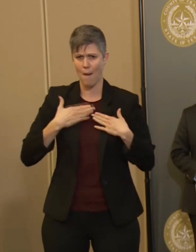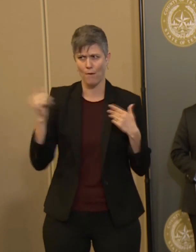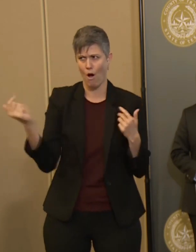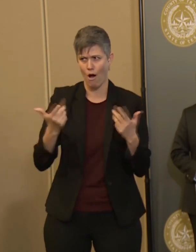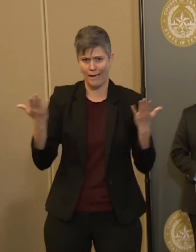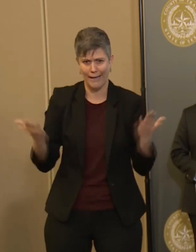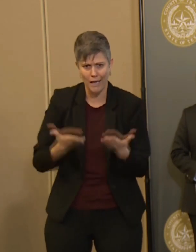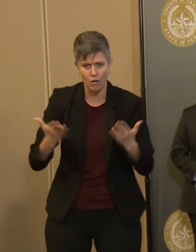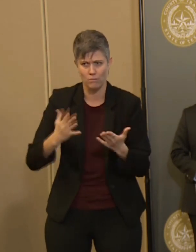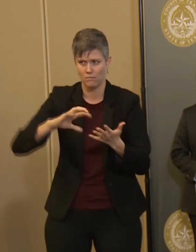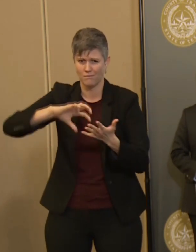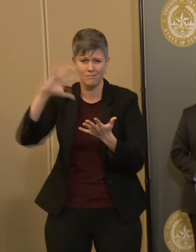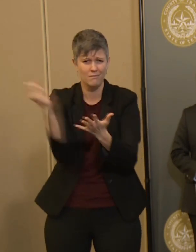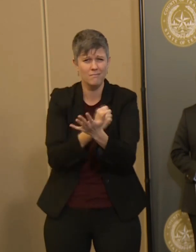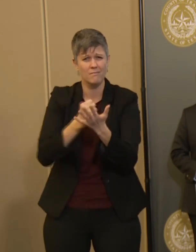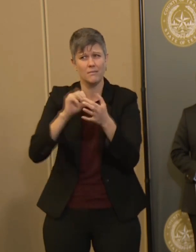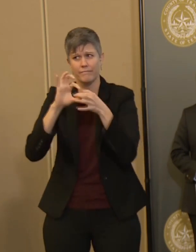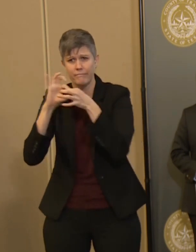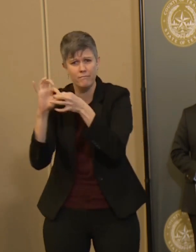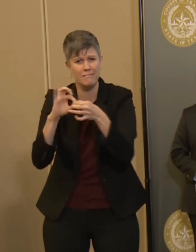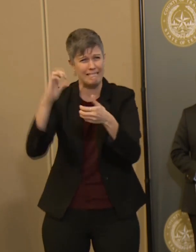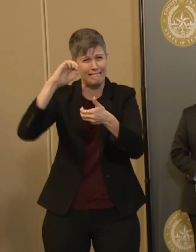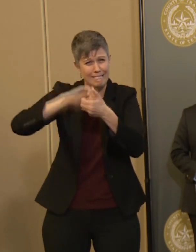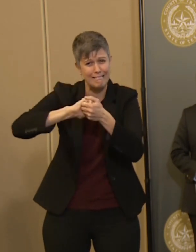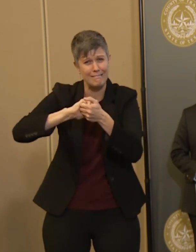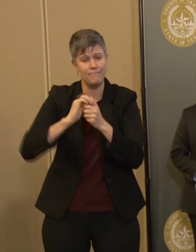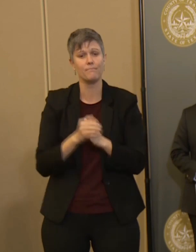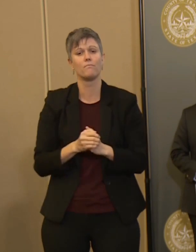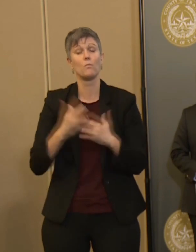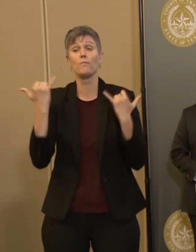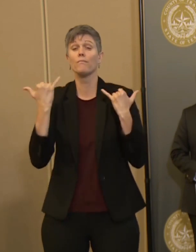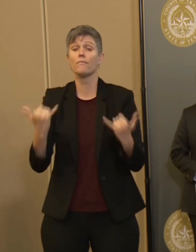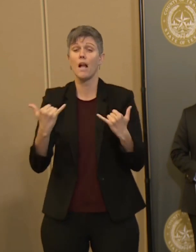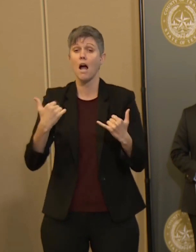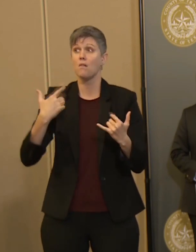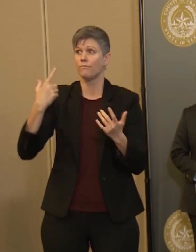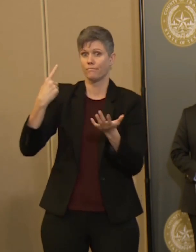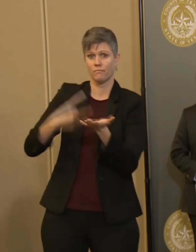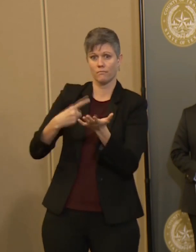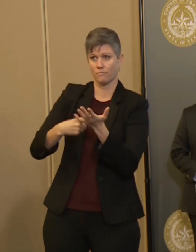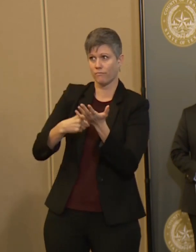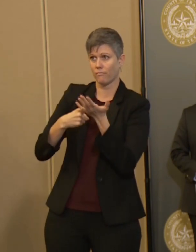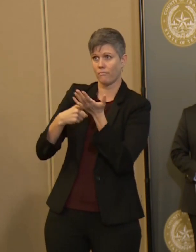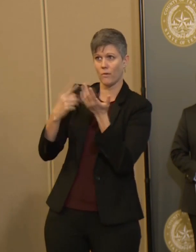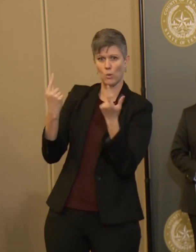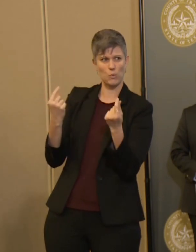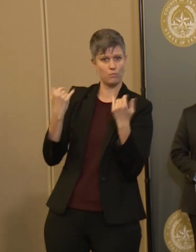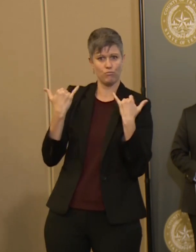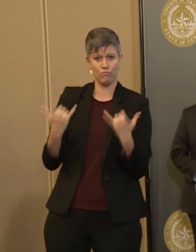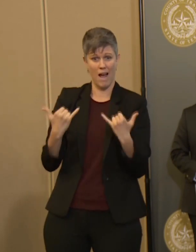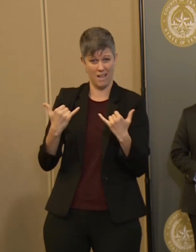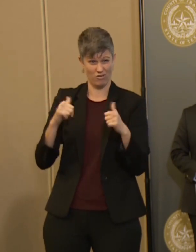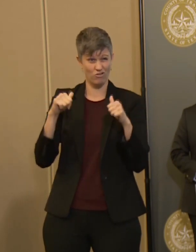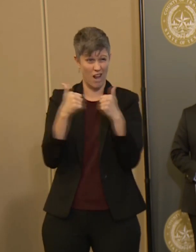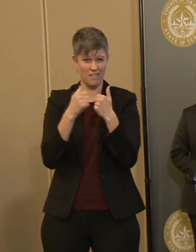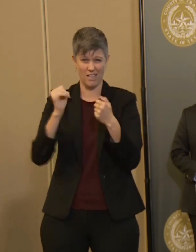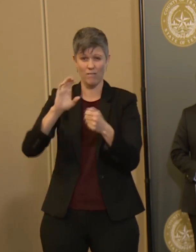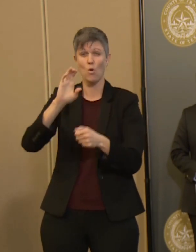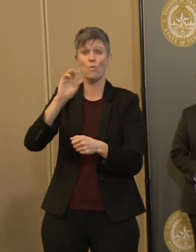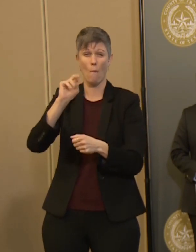regional unity here today on, to face together the challenge of COVID-19.